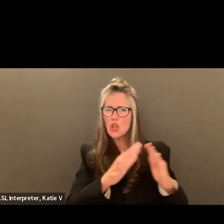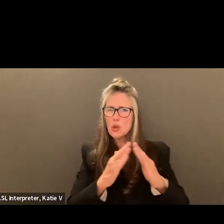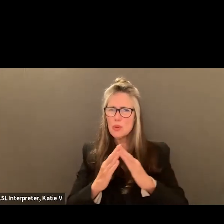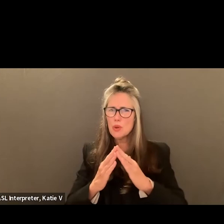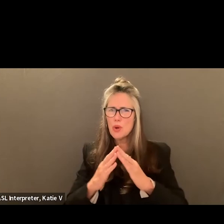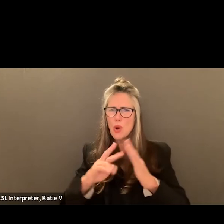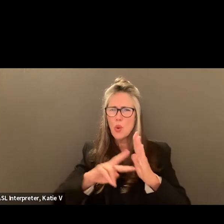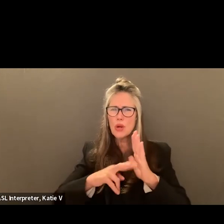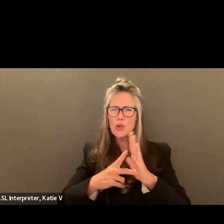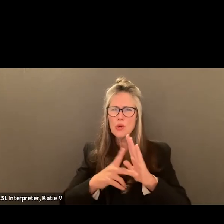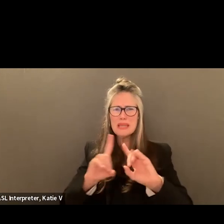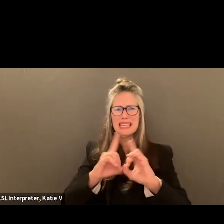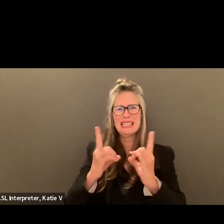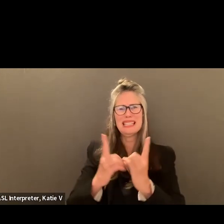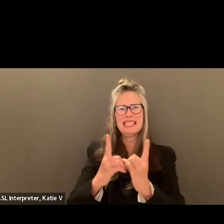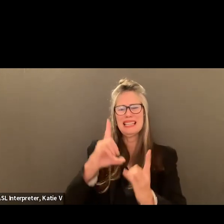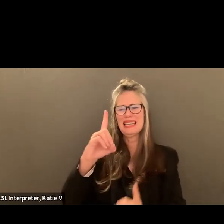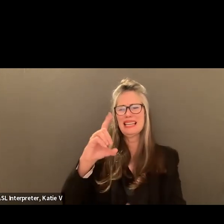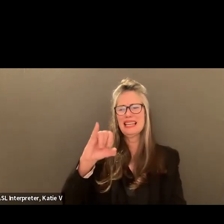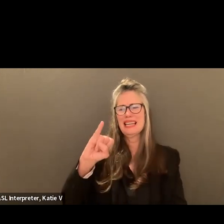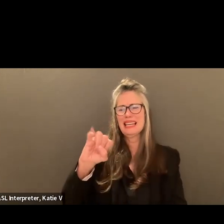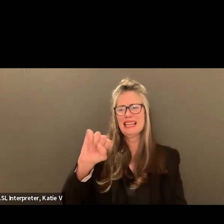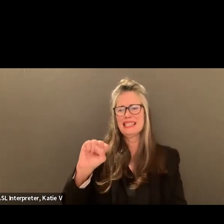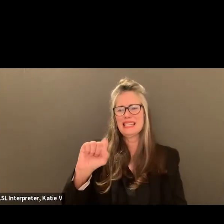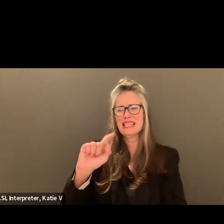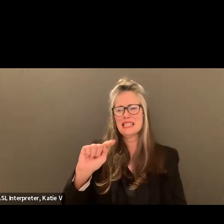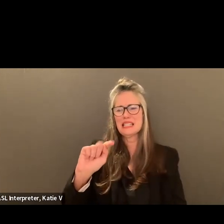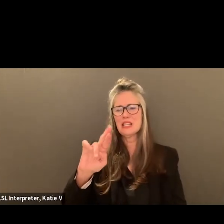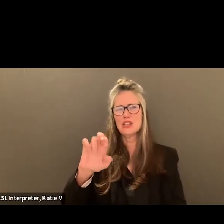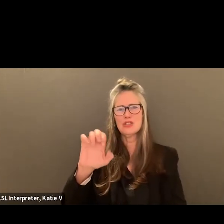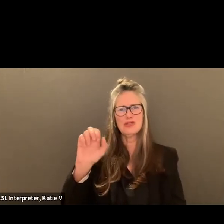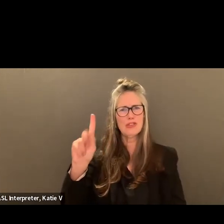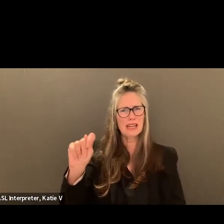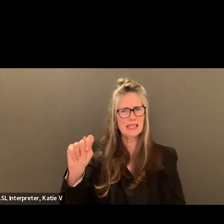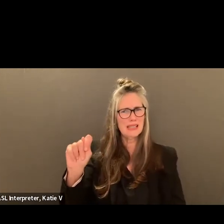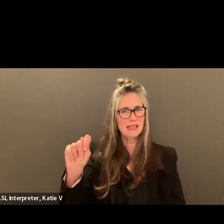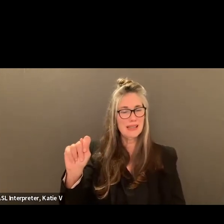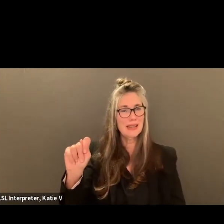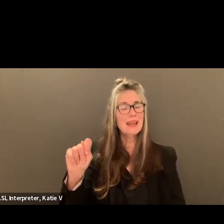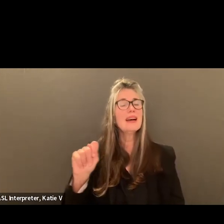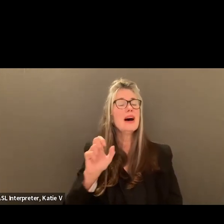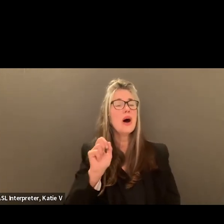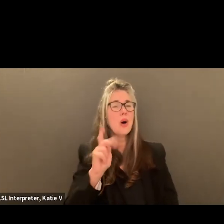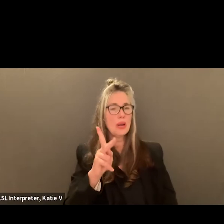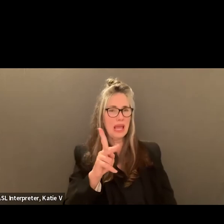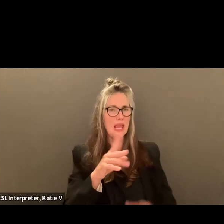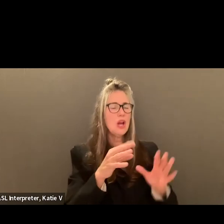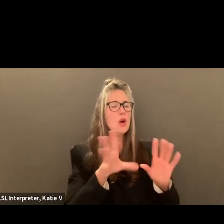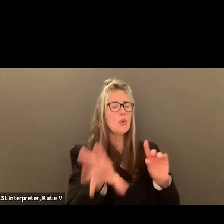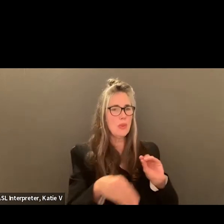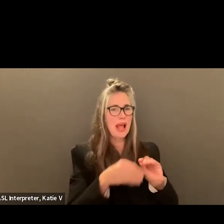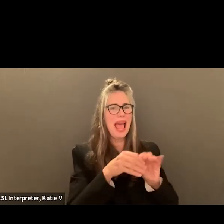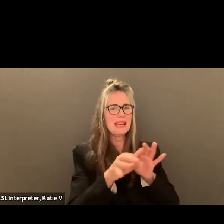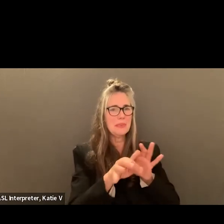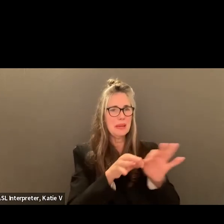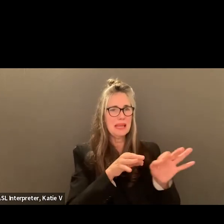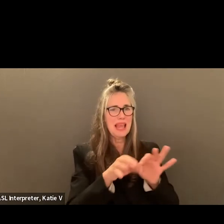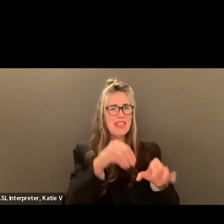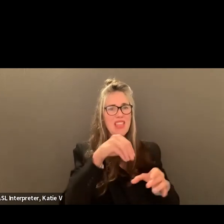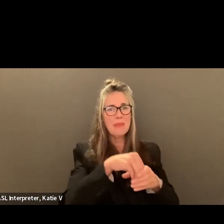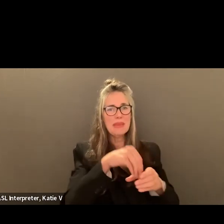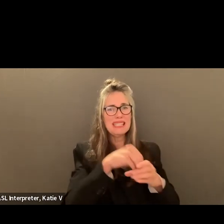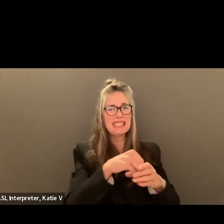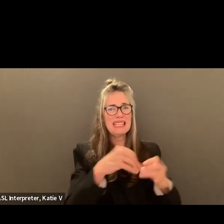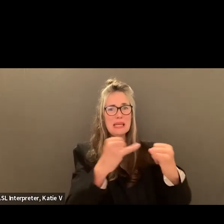you mean by district? Okay. So we will clarify what we mean by this one. Within the district's boundaries